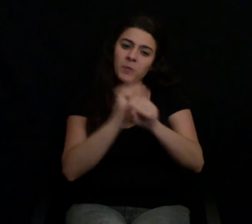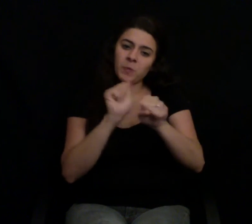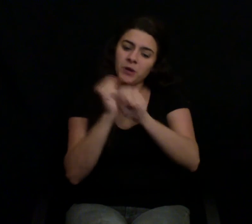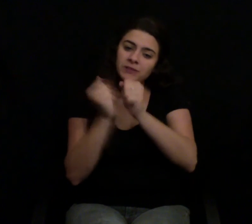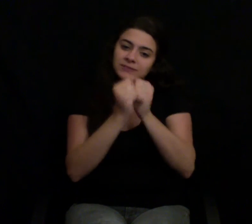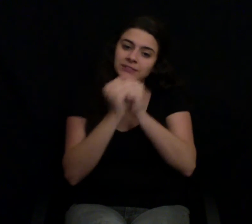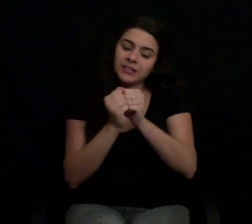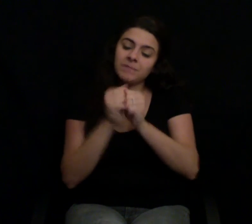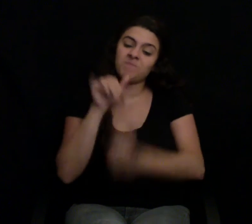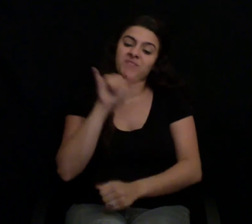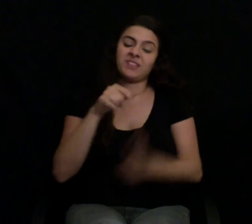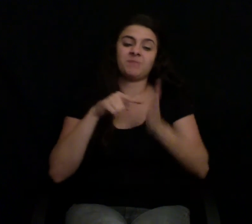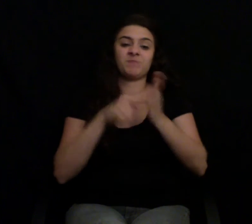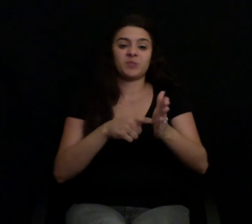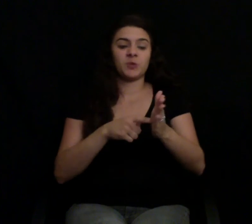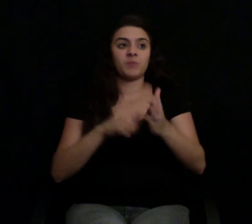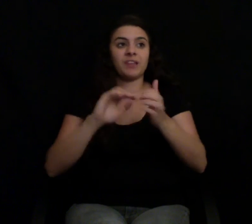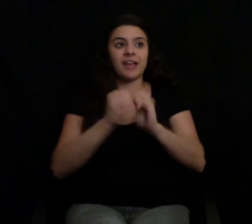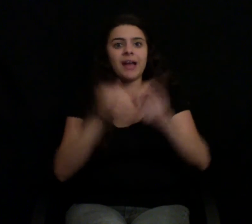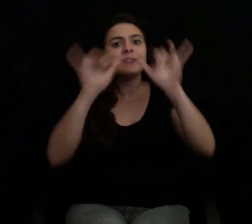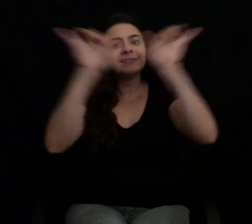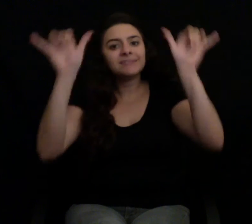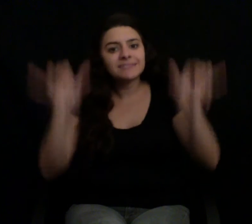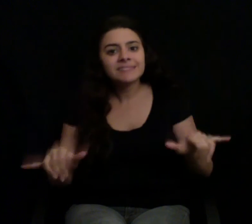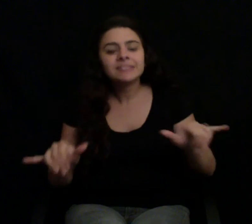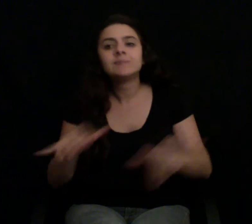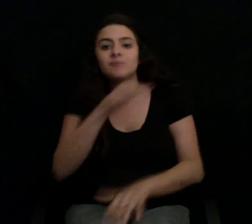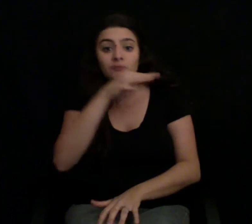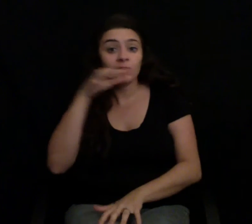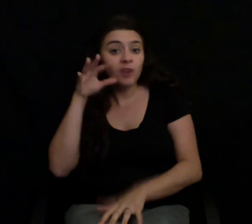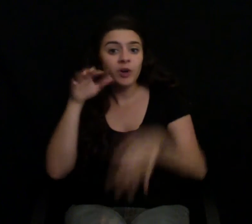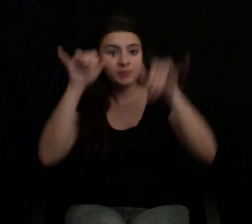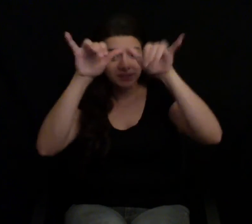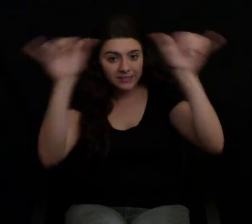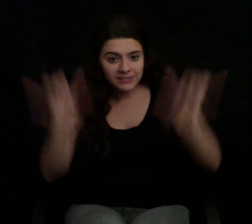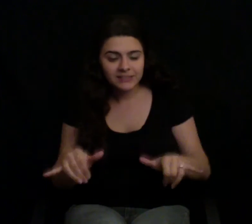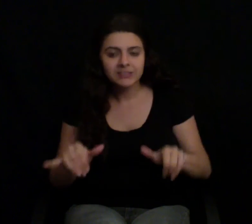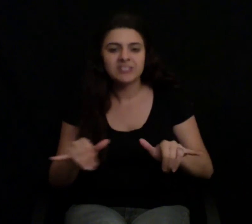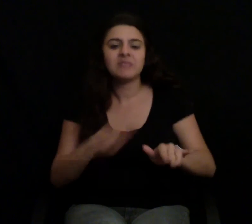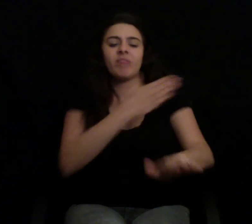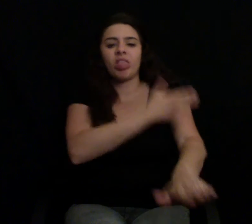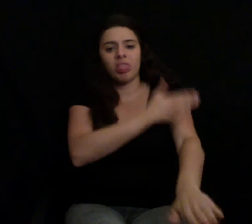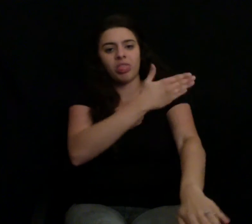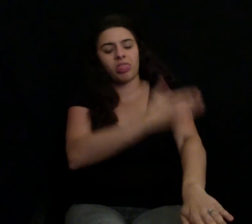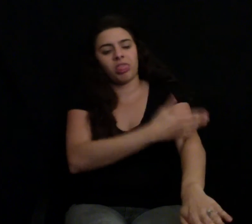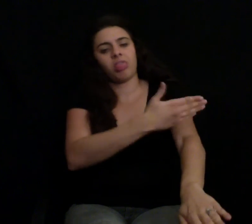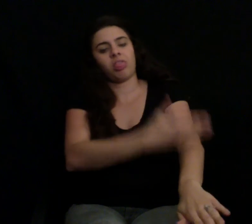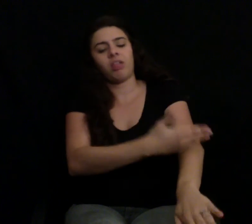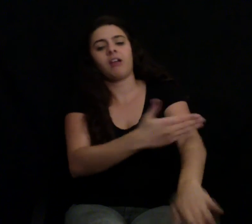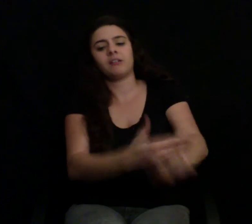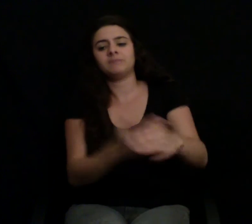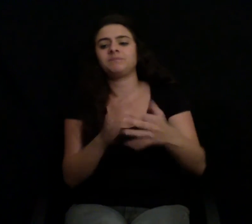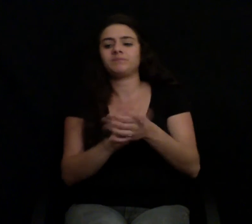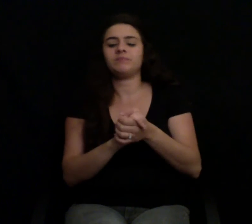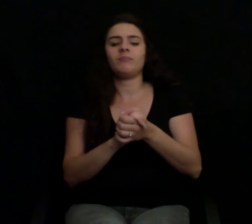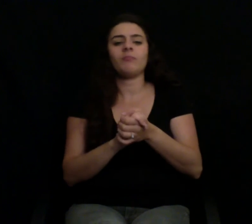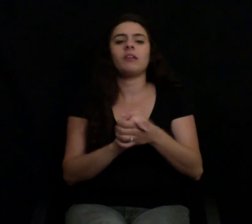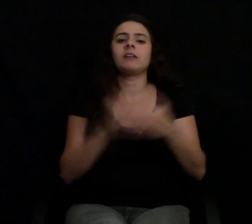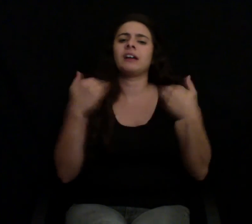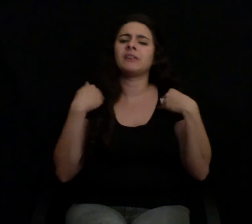got. Even though there's still more and more data showing that we really need to be changing the way we raise our food,